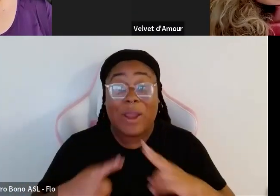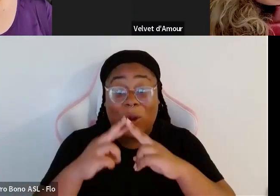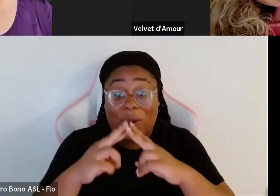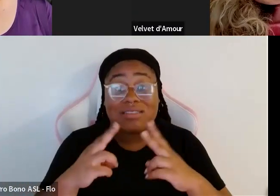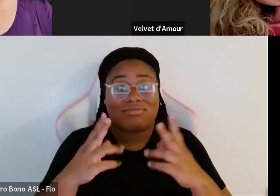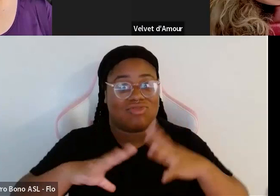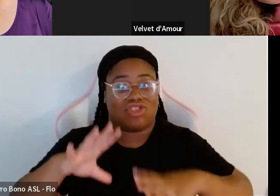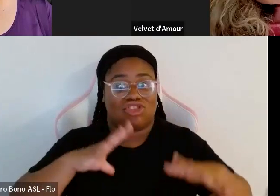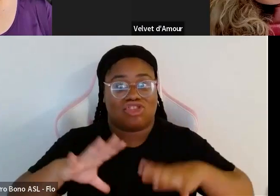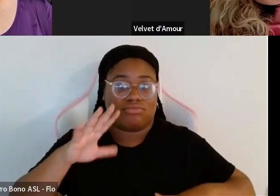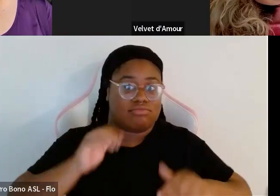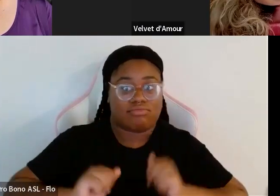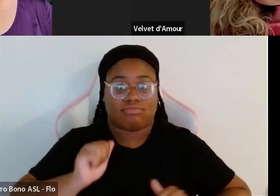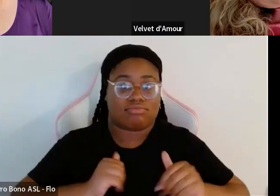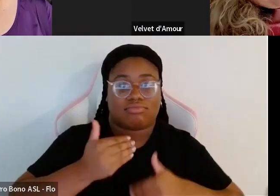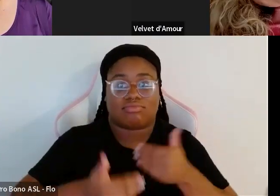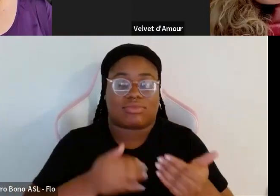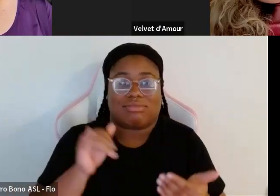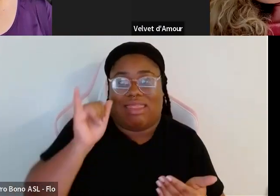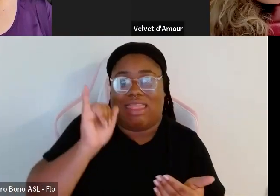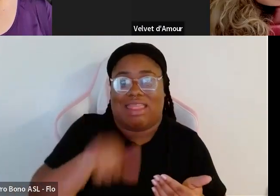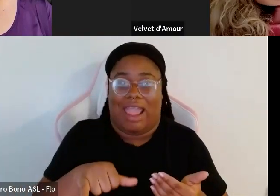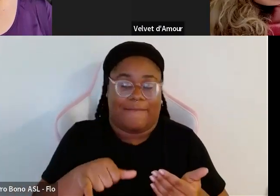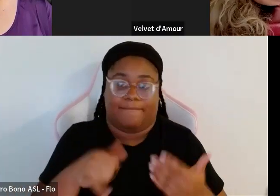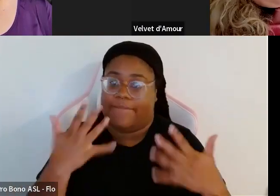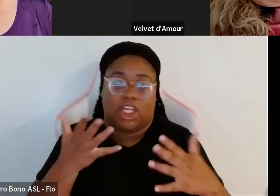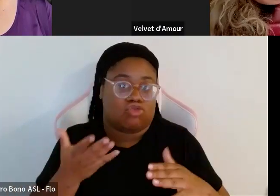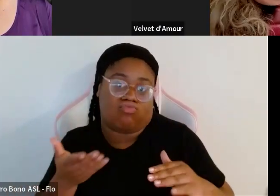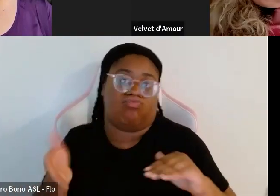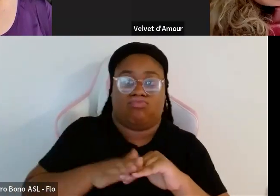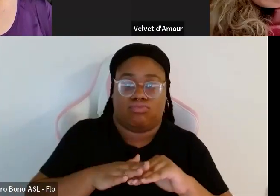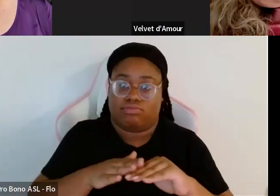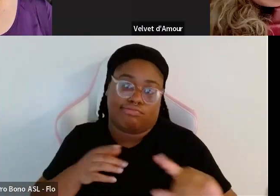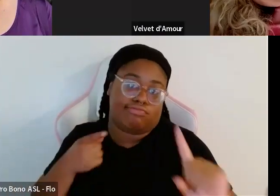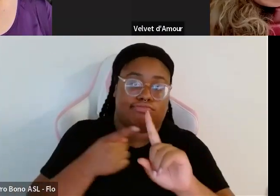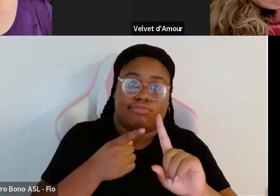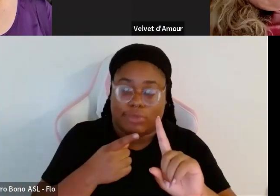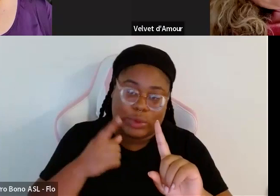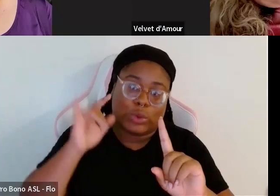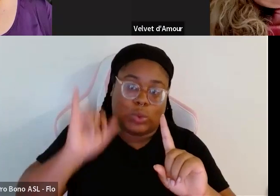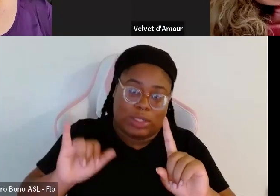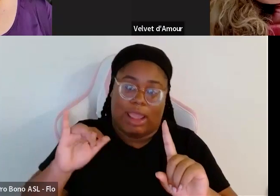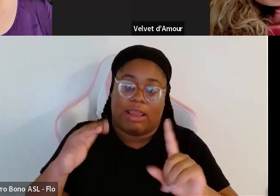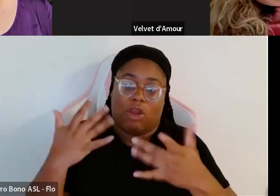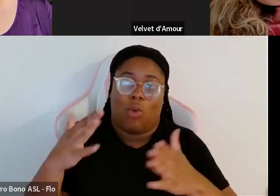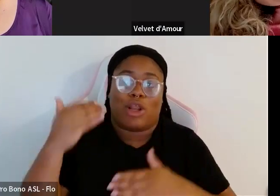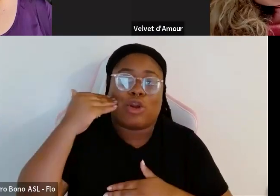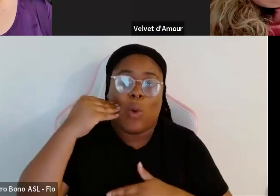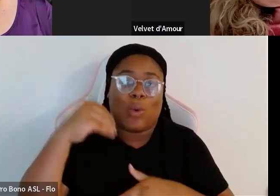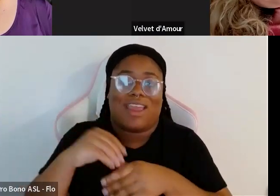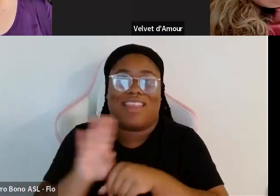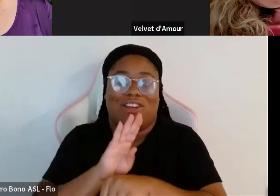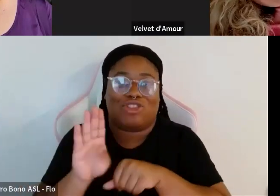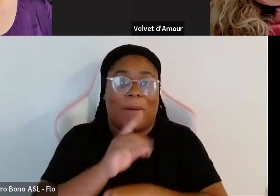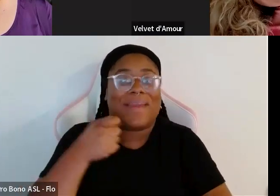you know that kind of you know catapulted me to perceived you know being known within the industry because